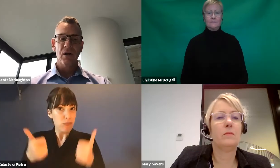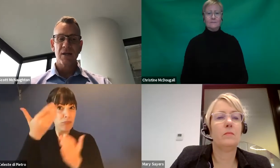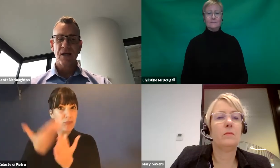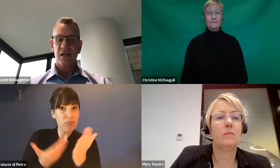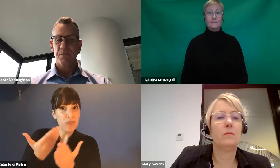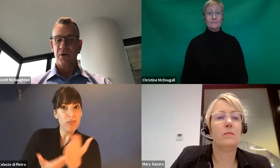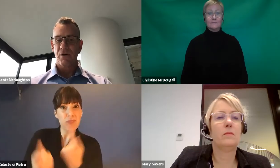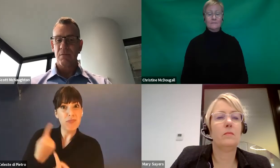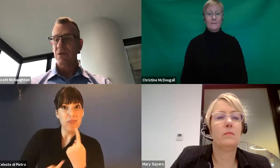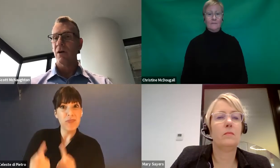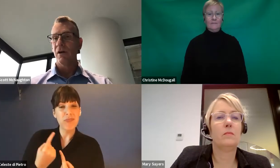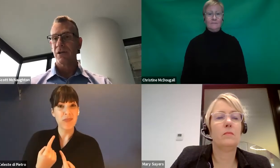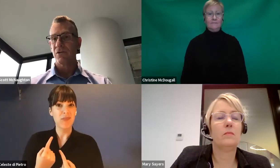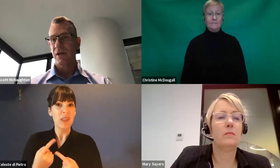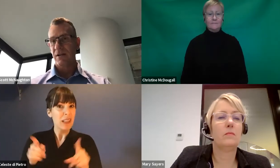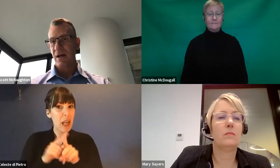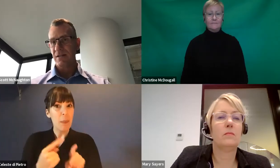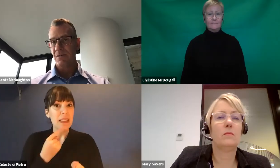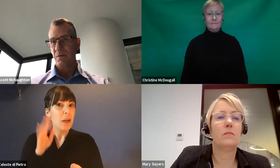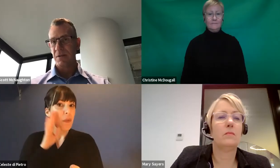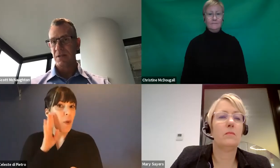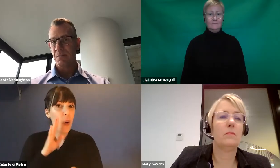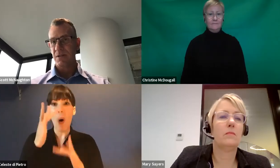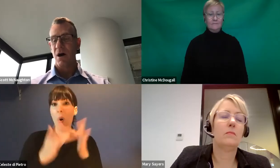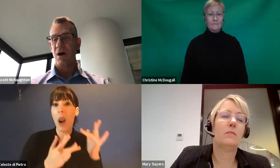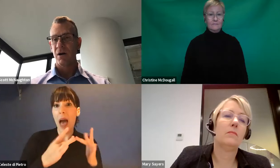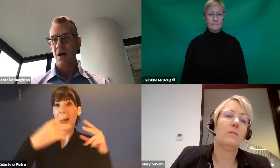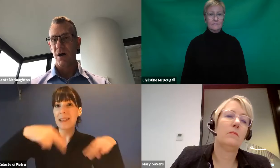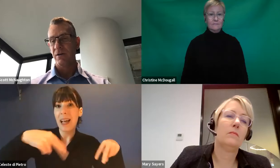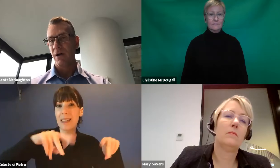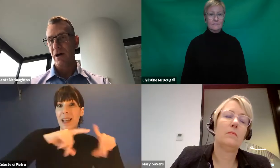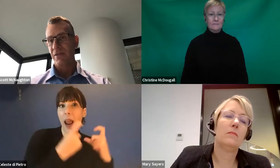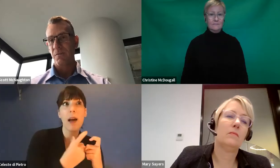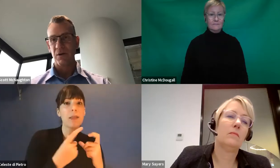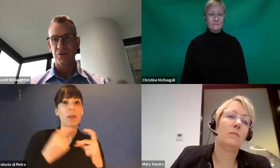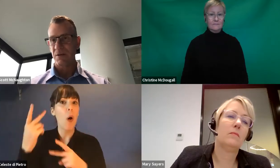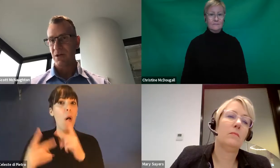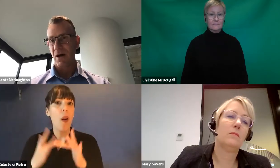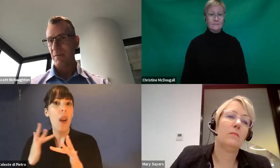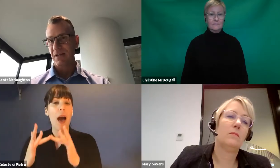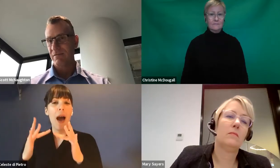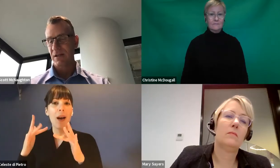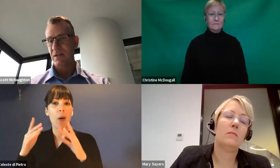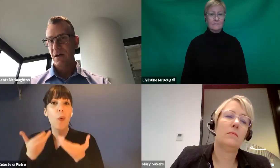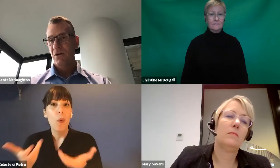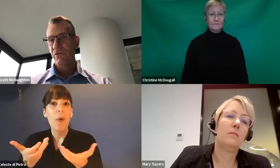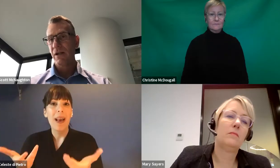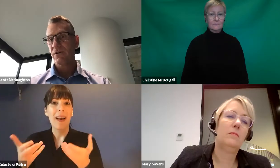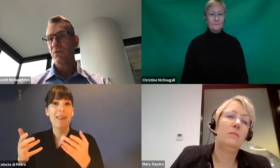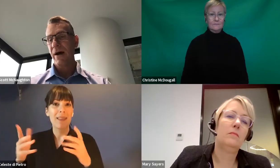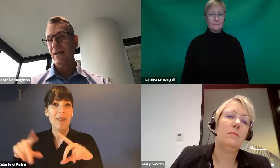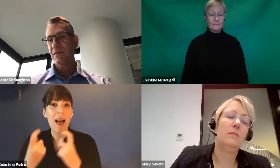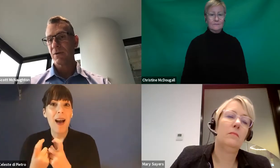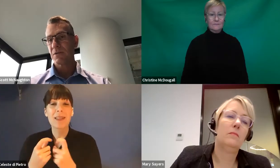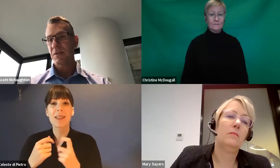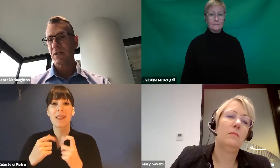online dance programs, online cooking classes with participants, online therapy or gym type activities, really